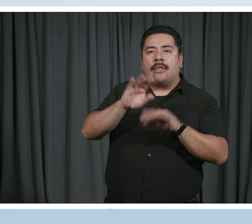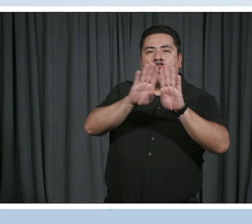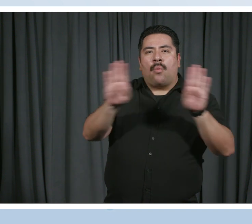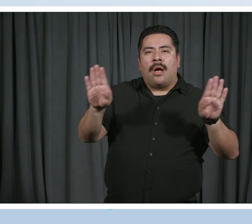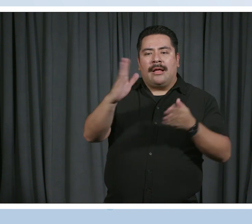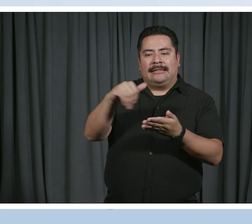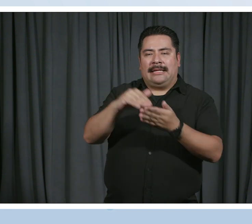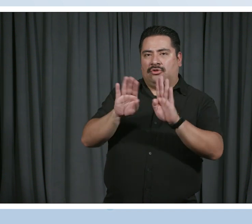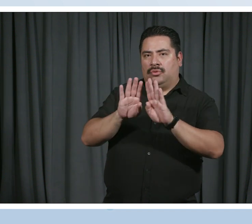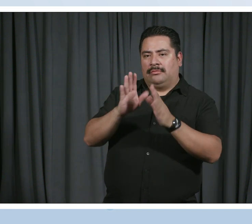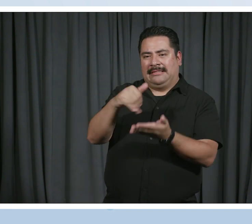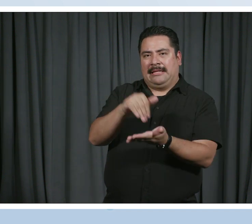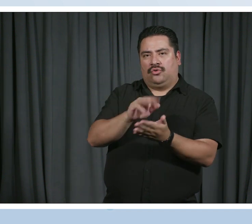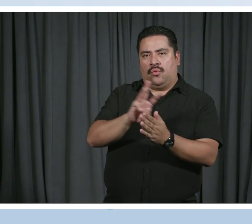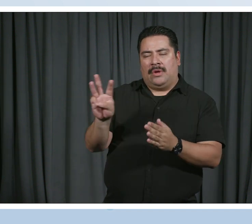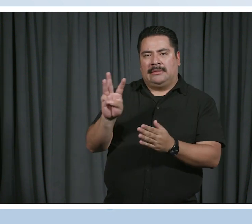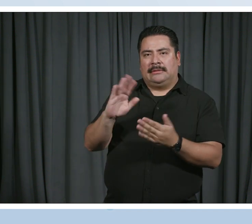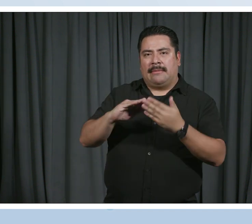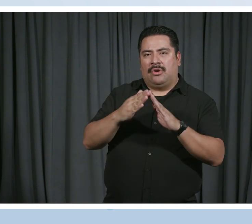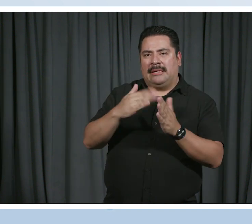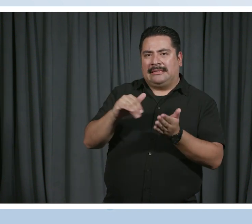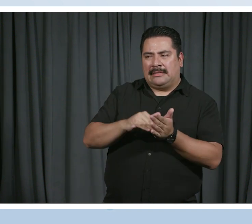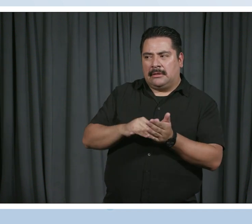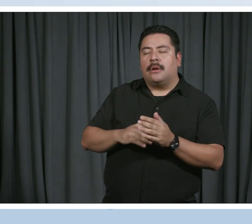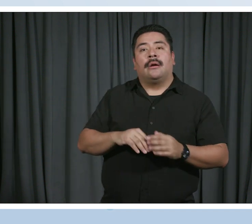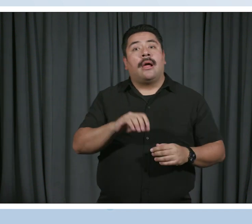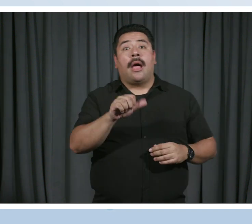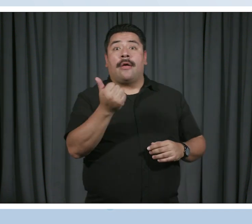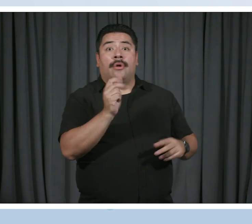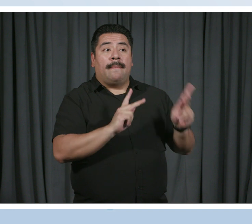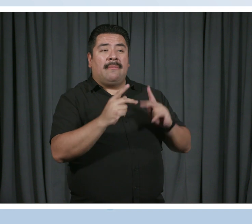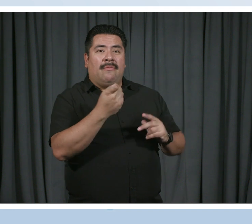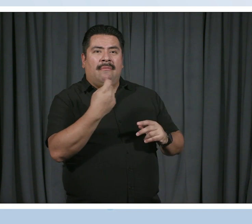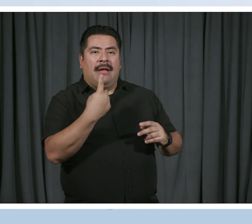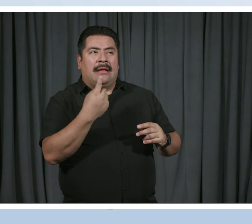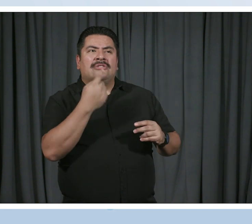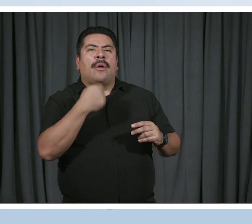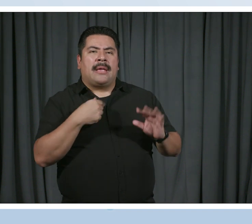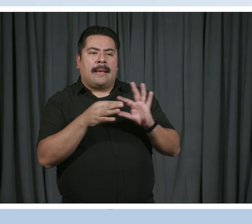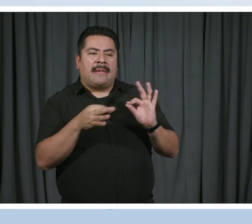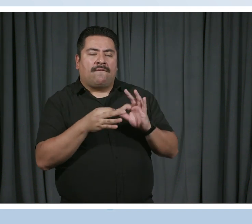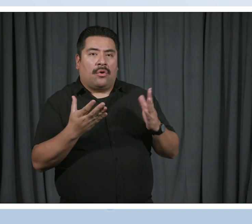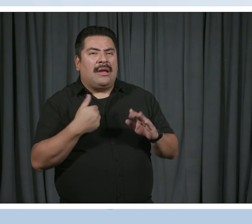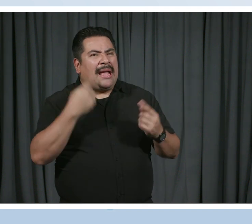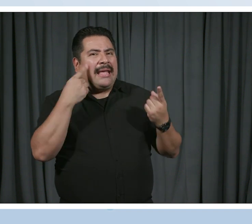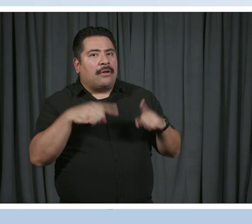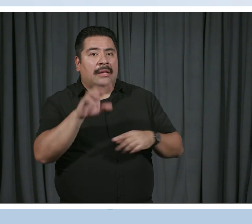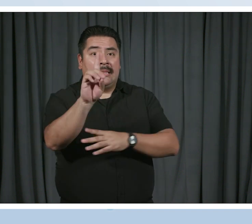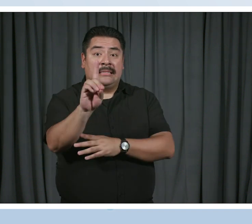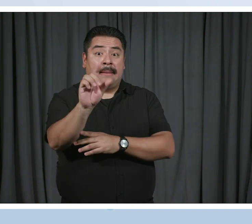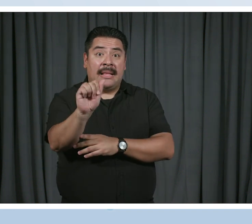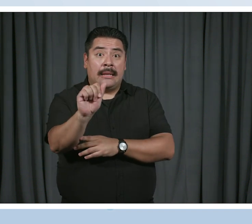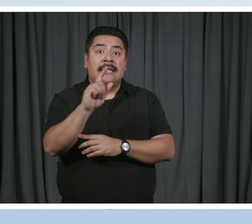of Central West and after like taking in the mural? Other people have said this before, and I really agree with this. Disability is everywhere